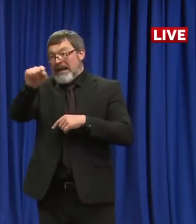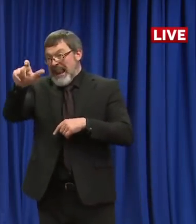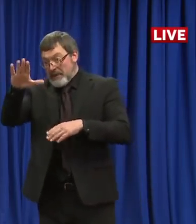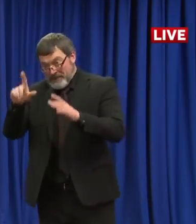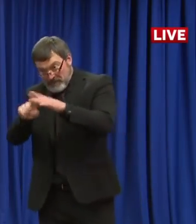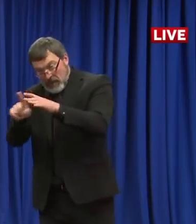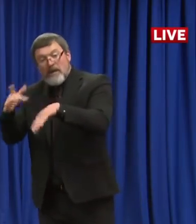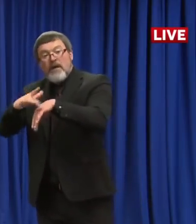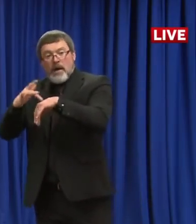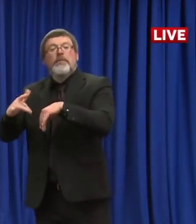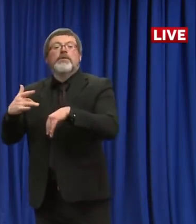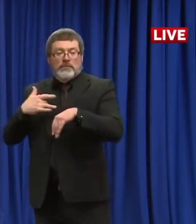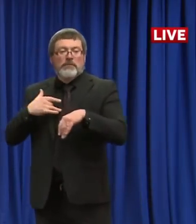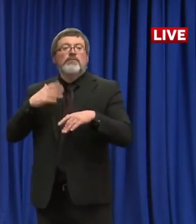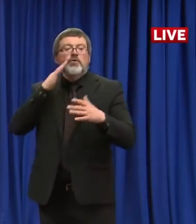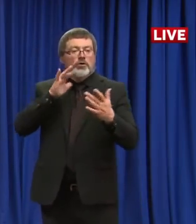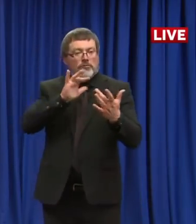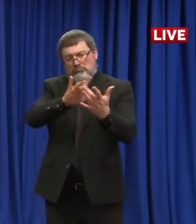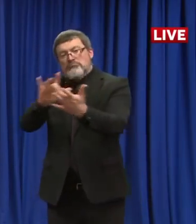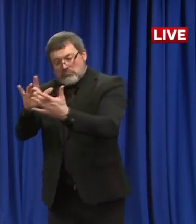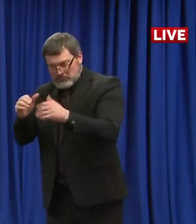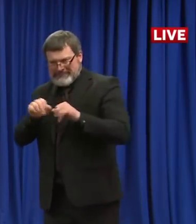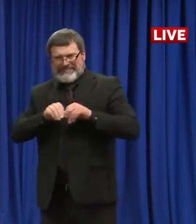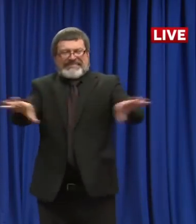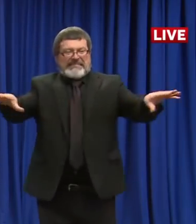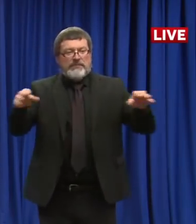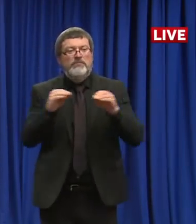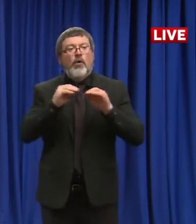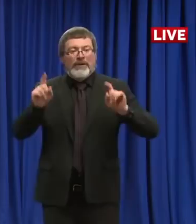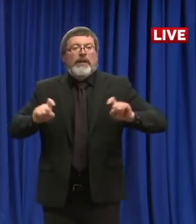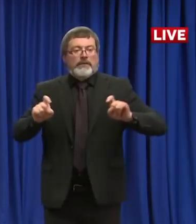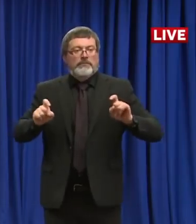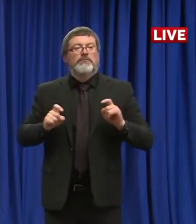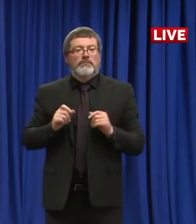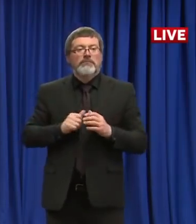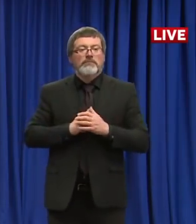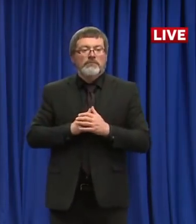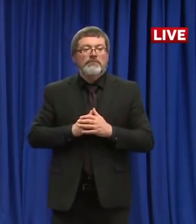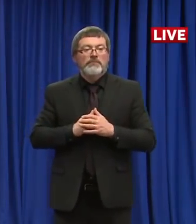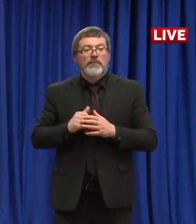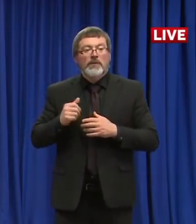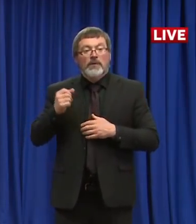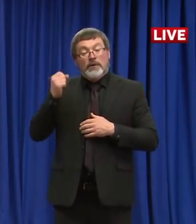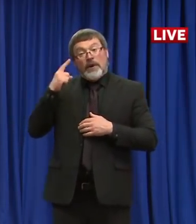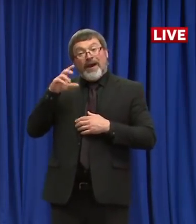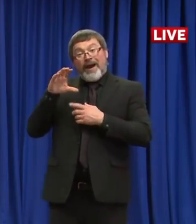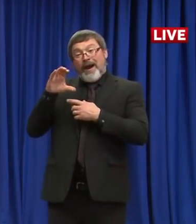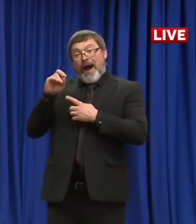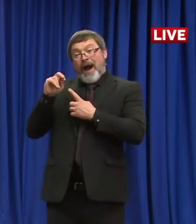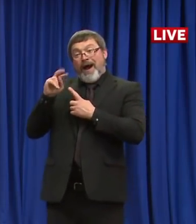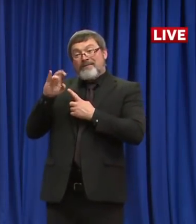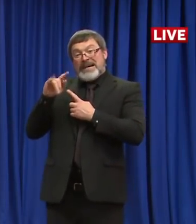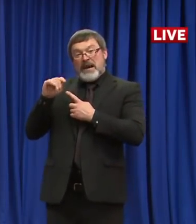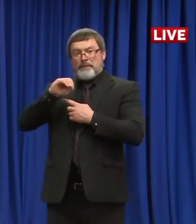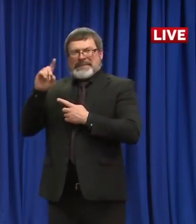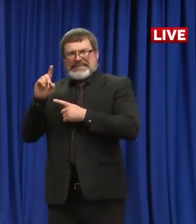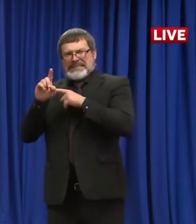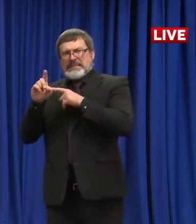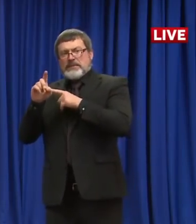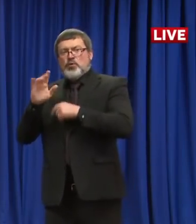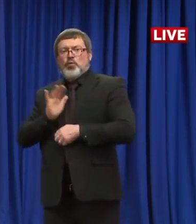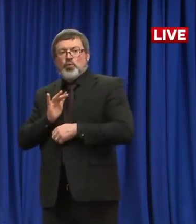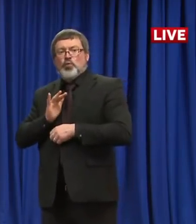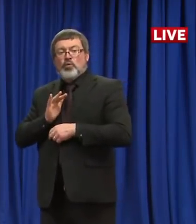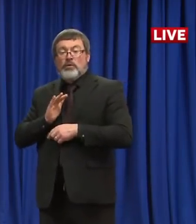continue to grow as we go forward. And again, after we use the convenient MD in broad labs for the long term care facilities in Rockingham and Hillsboro,